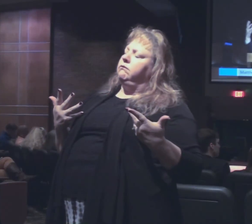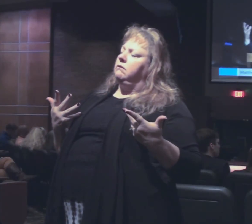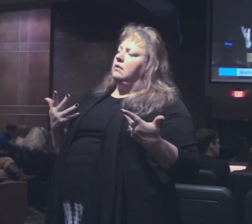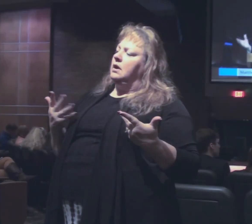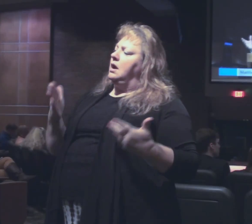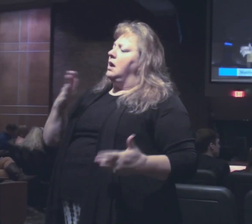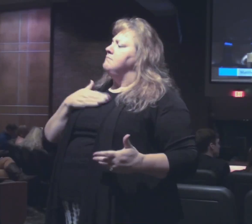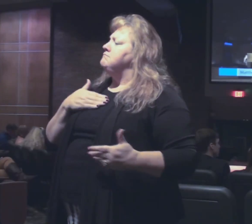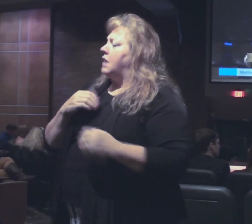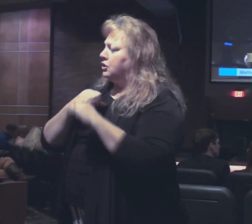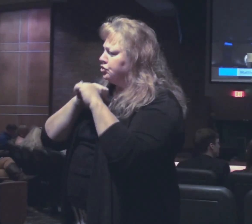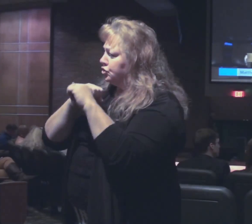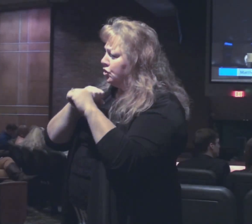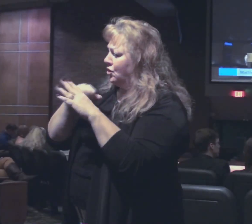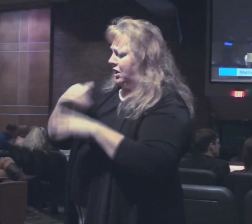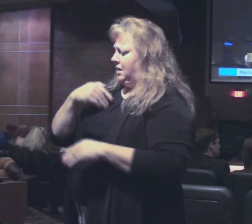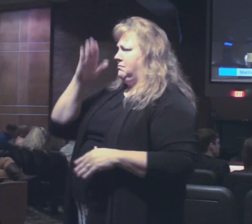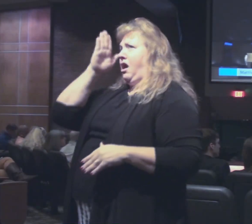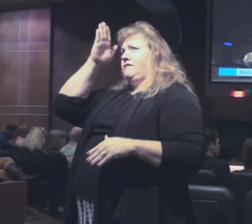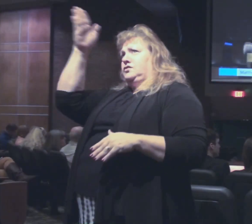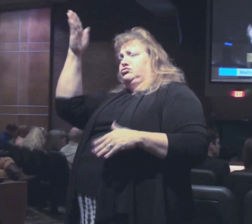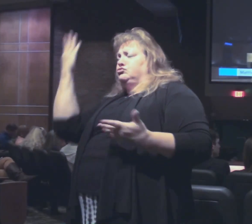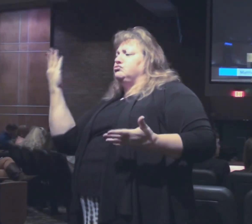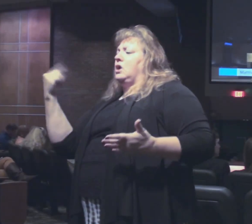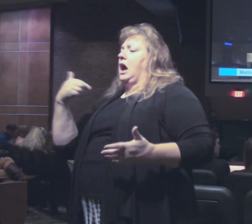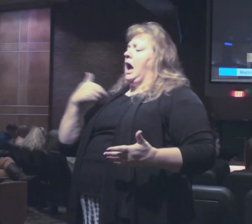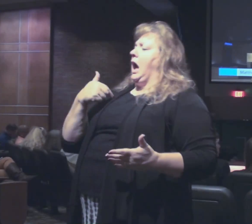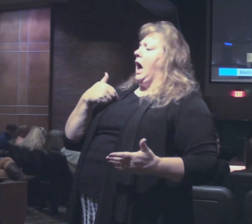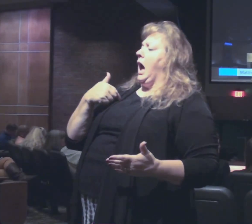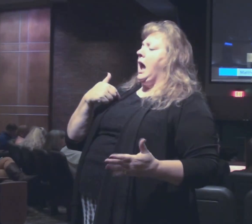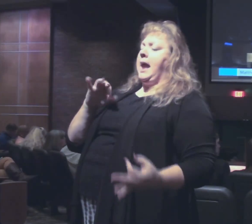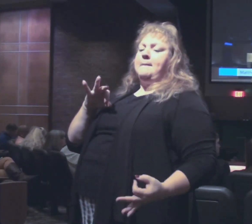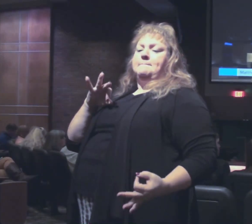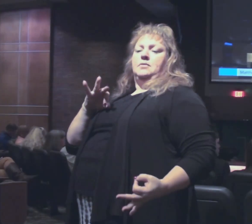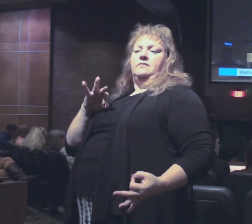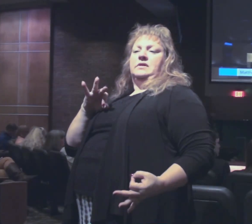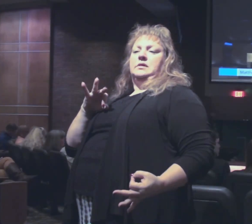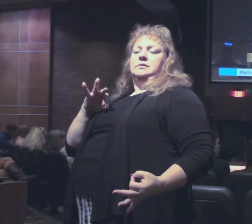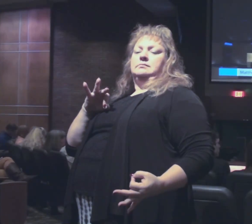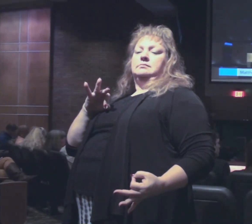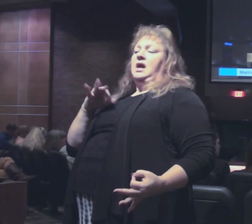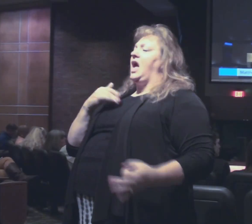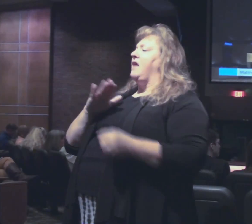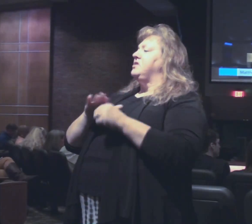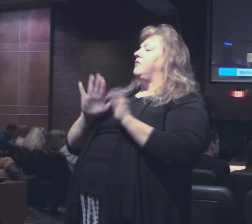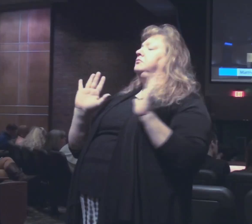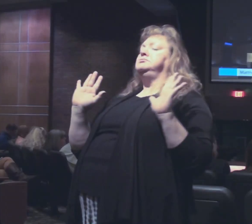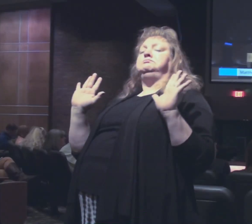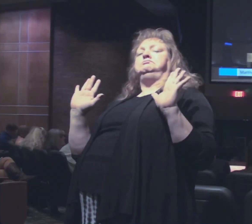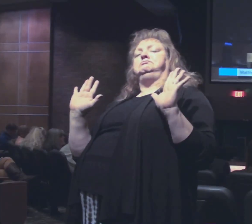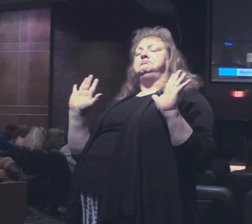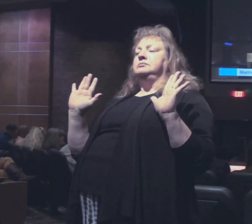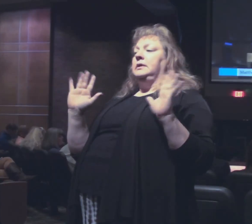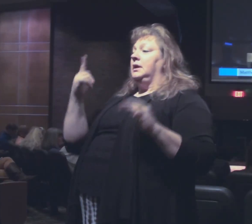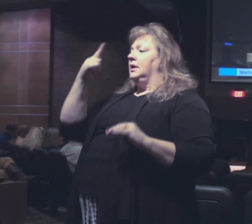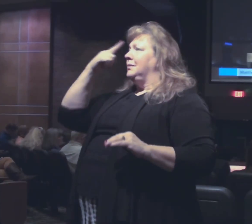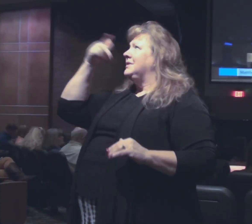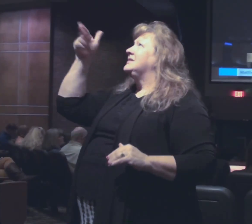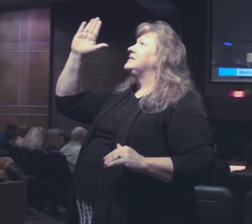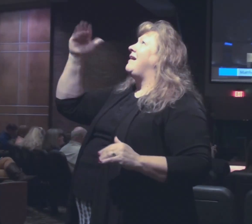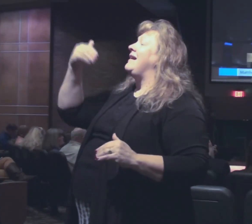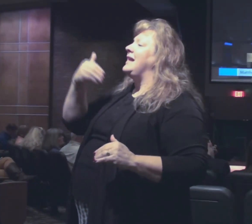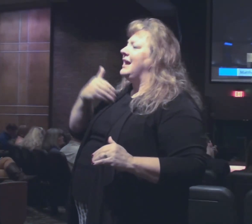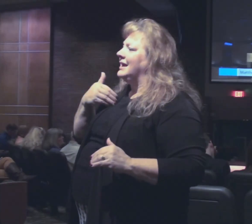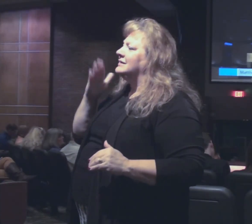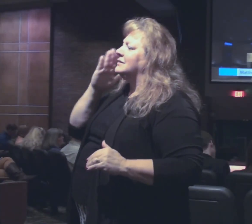Am I secure in my future? I am perfectly secure. Because God has